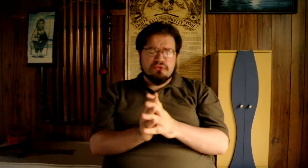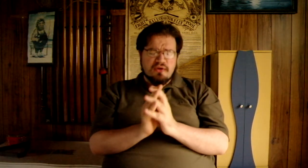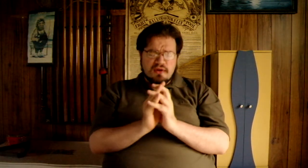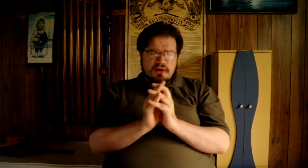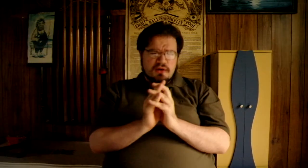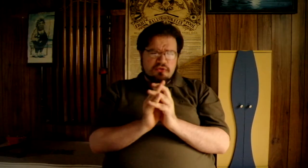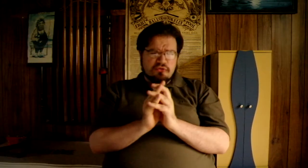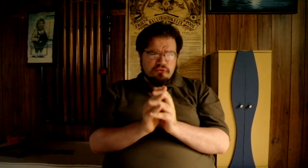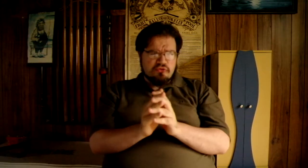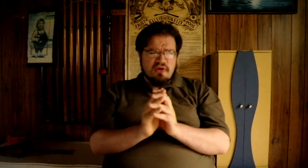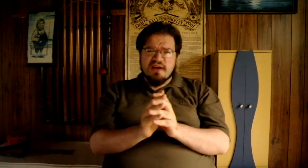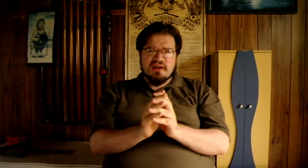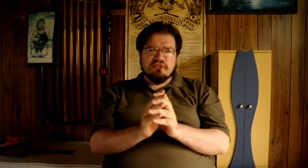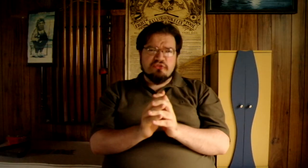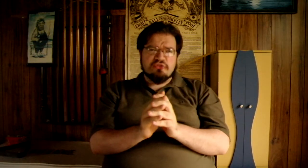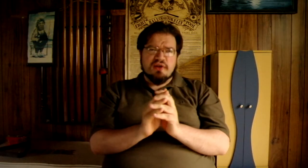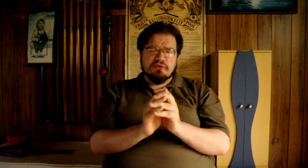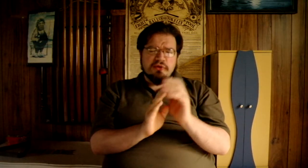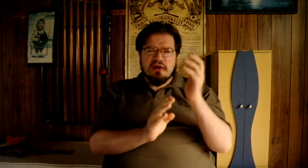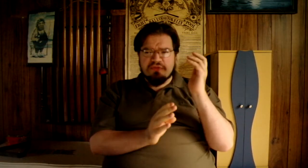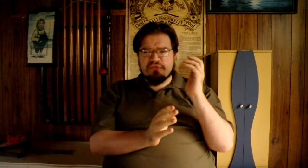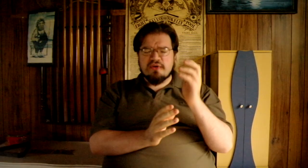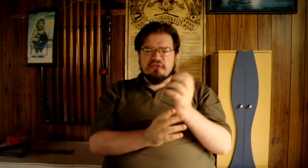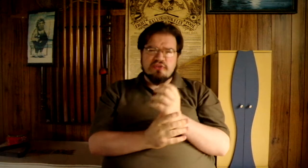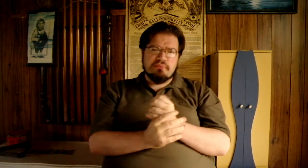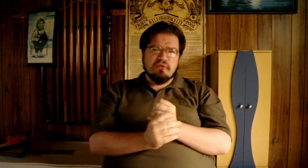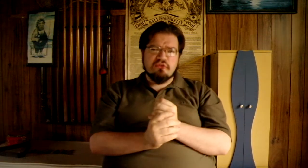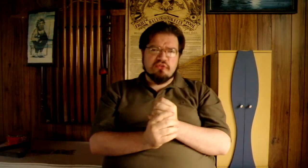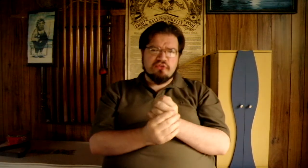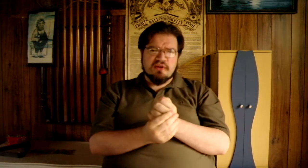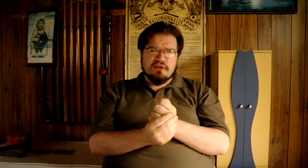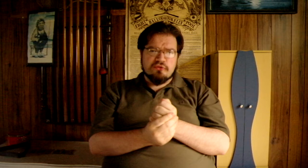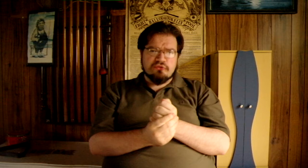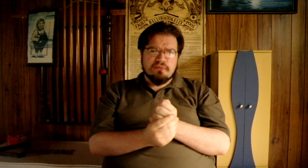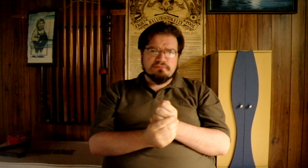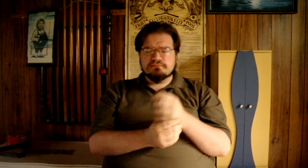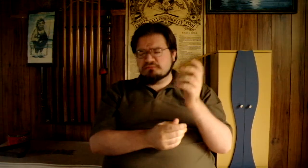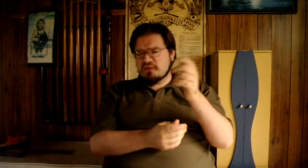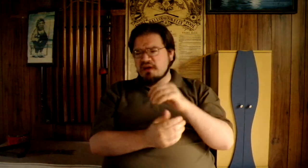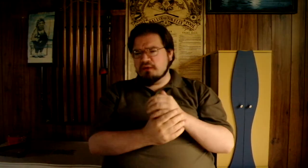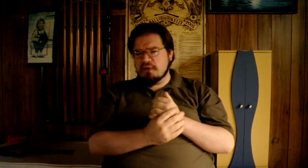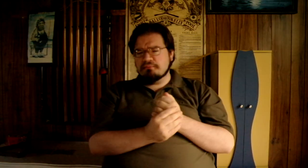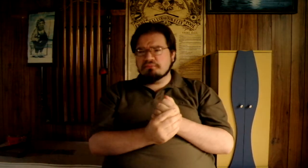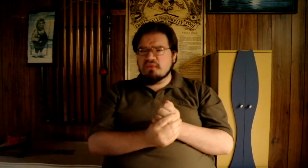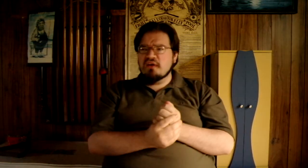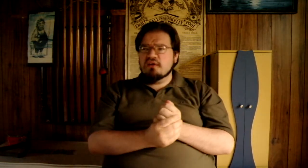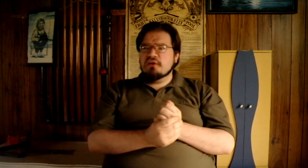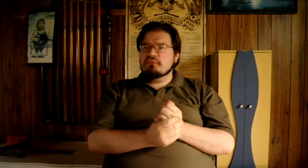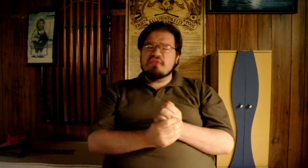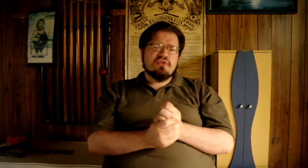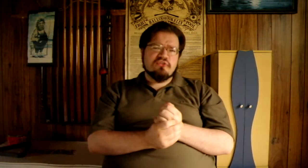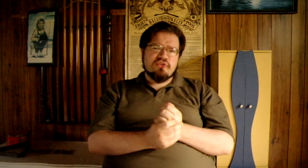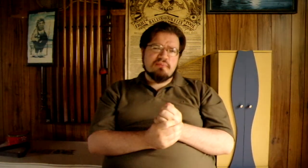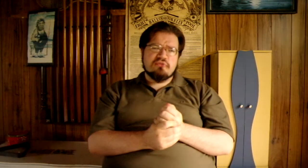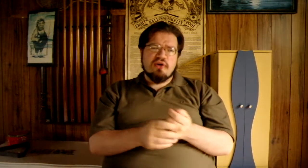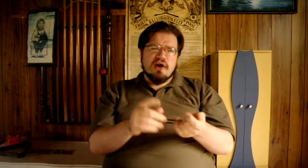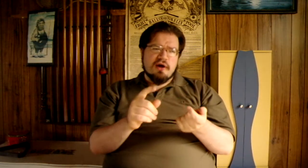to try and understand a three-step process that I use. Anyway, my three steps are